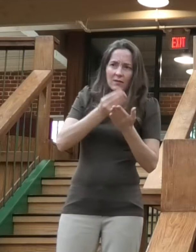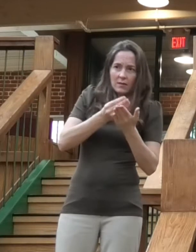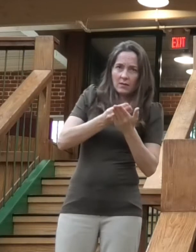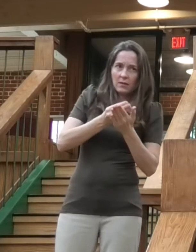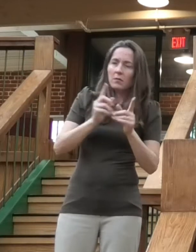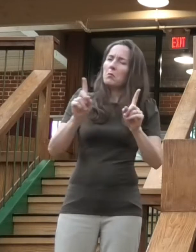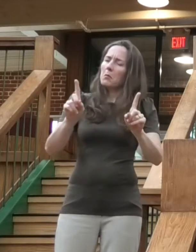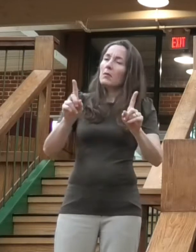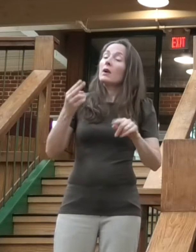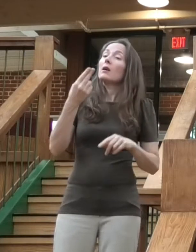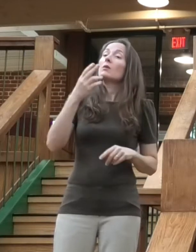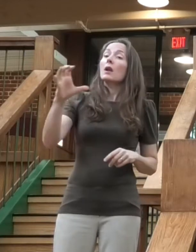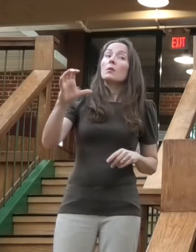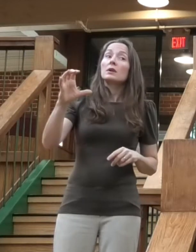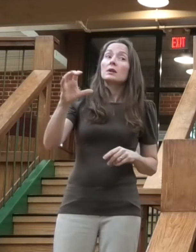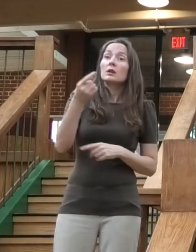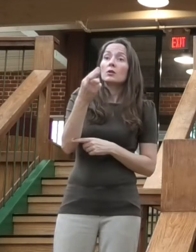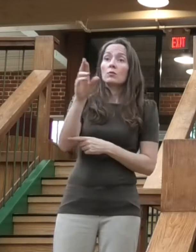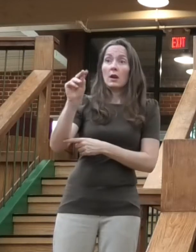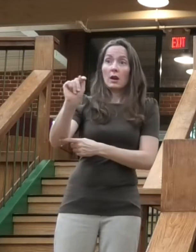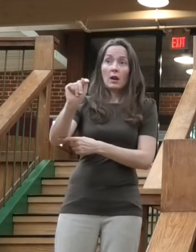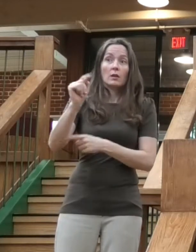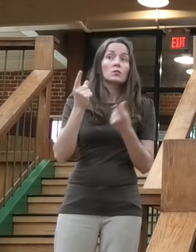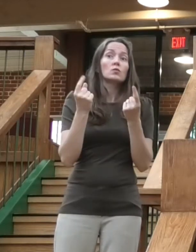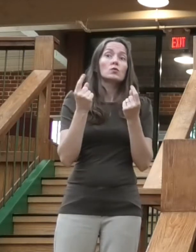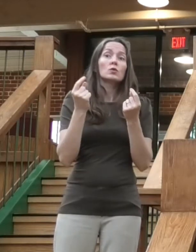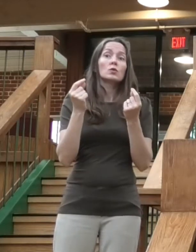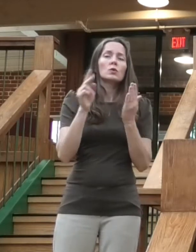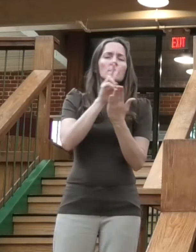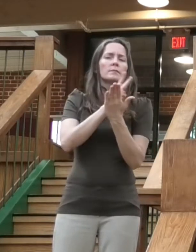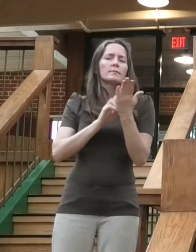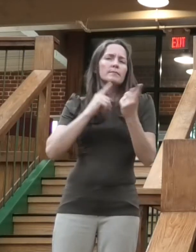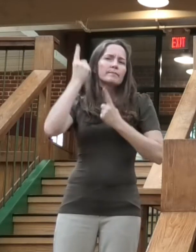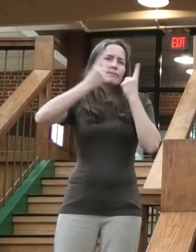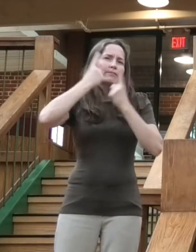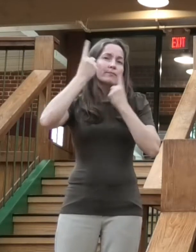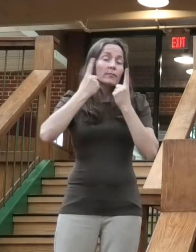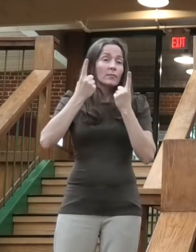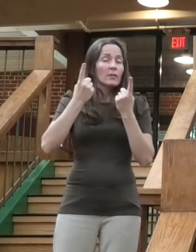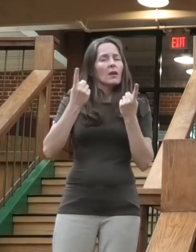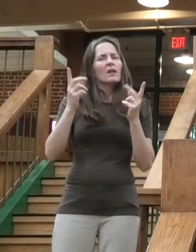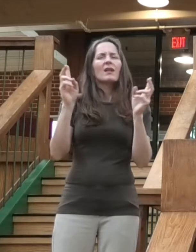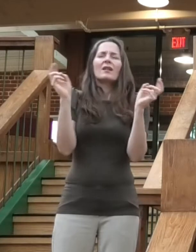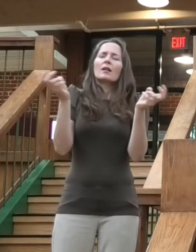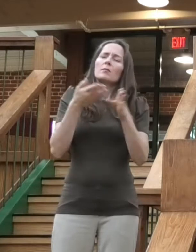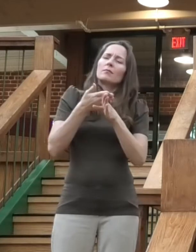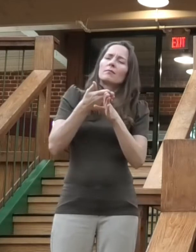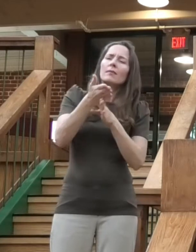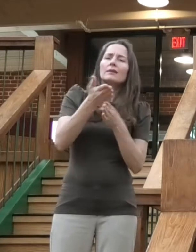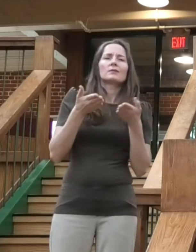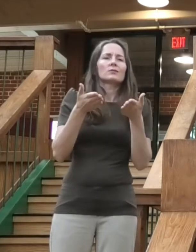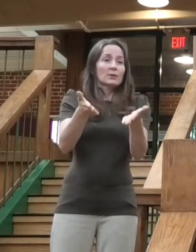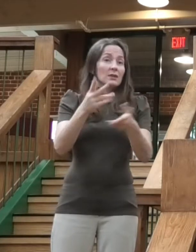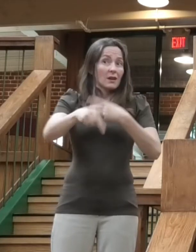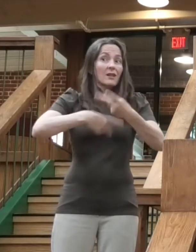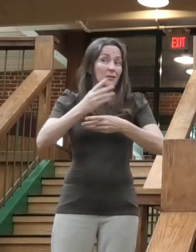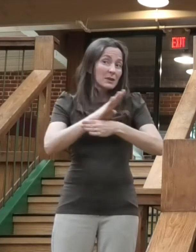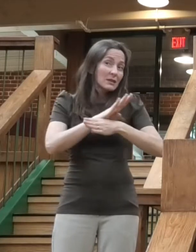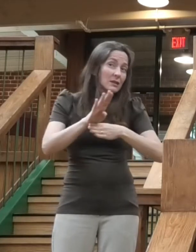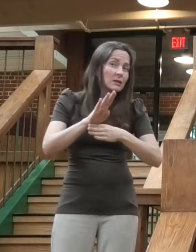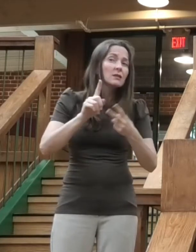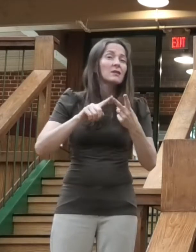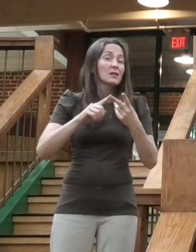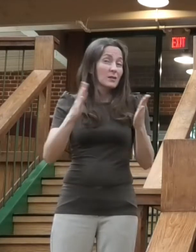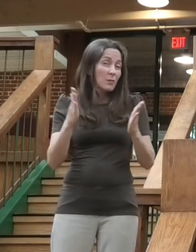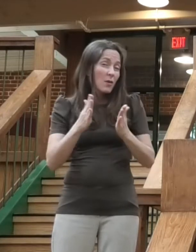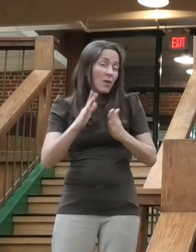the smallest of the small, Main Street-type of businesses. There are 85